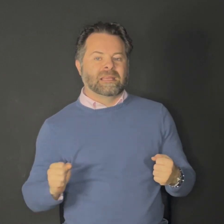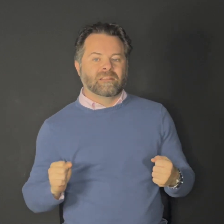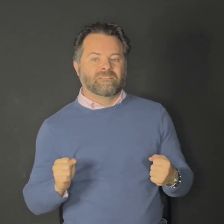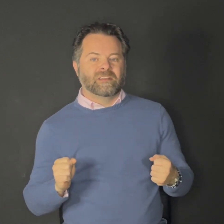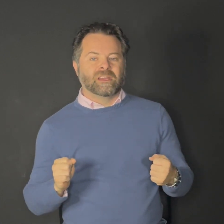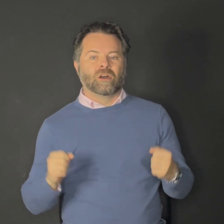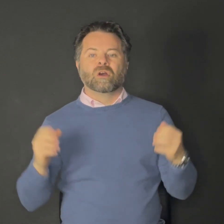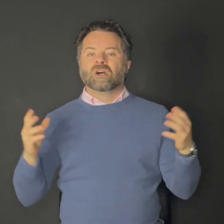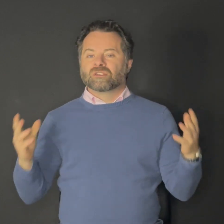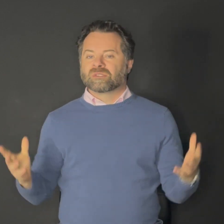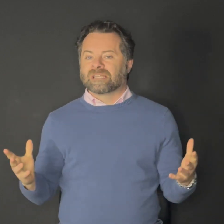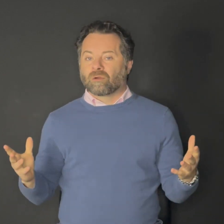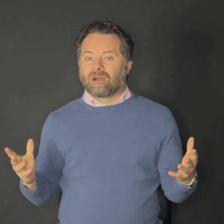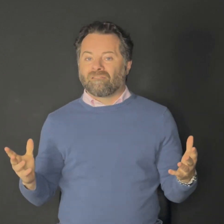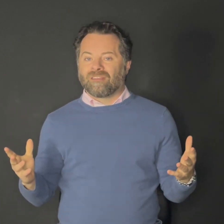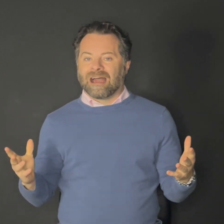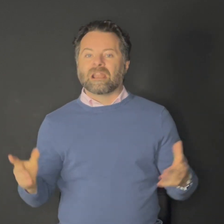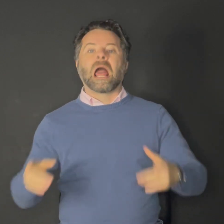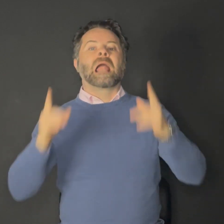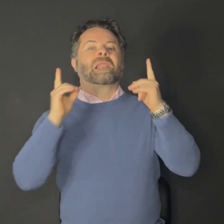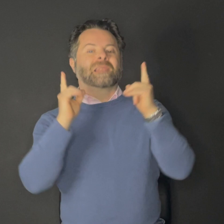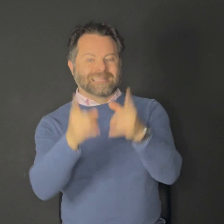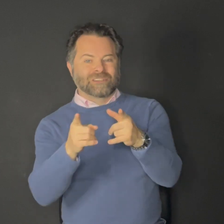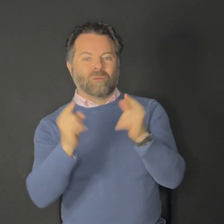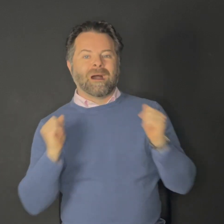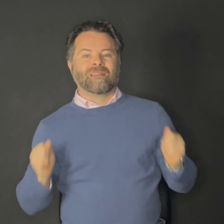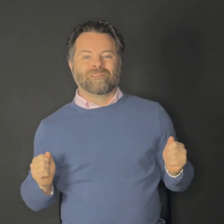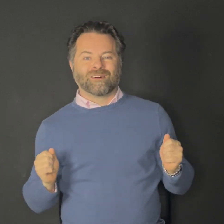end of the video, so stick around for that. Let's go behind the vault.